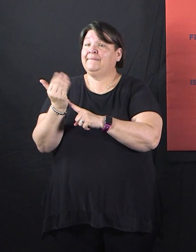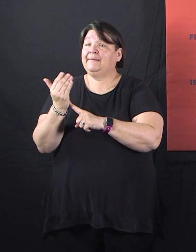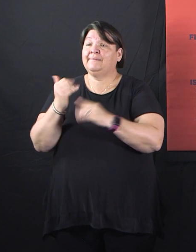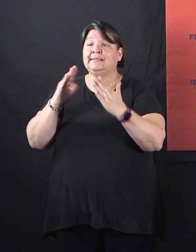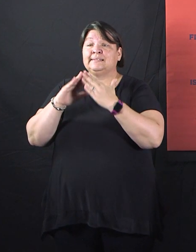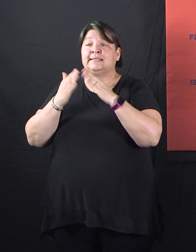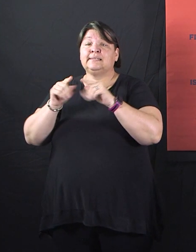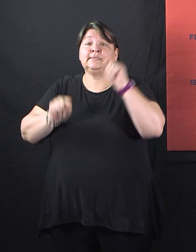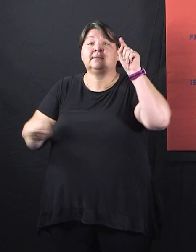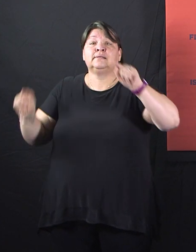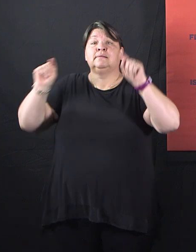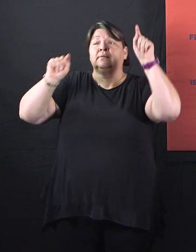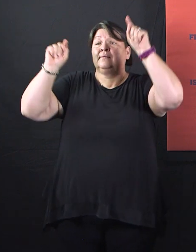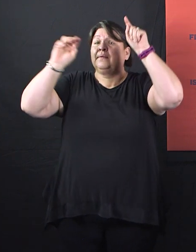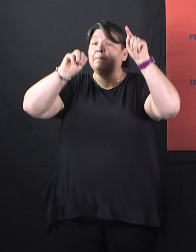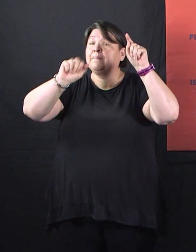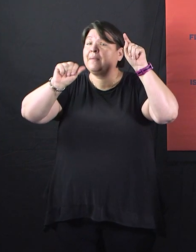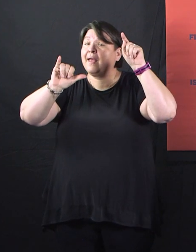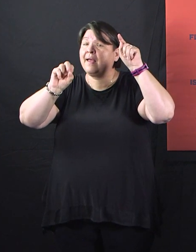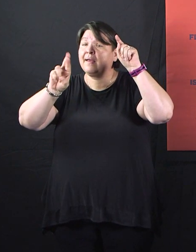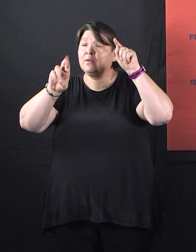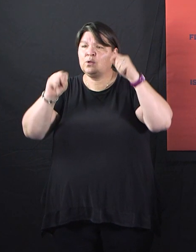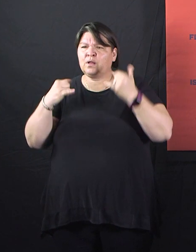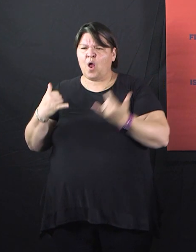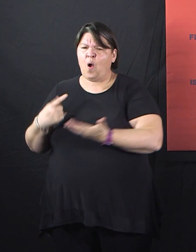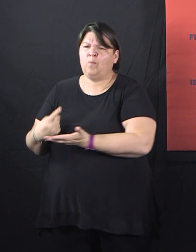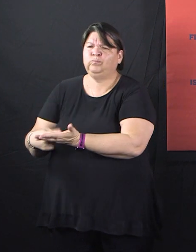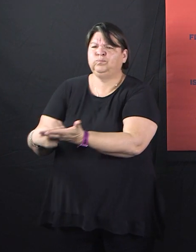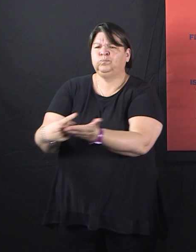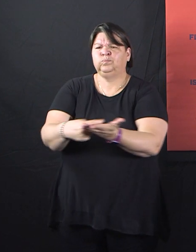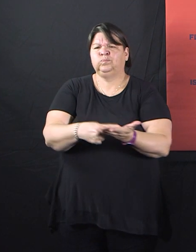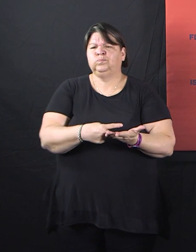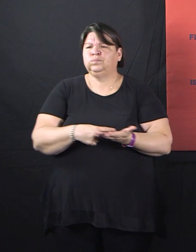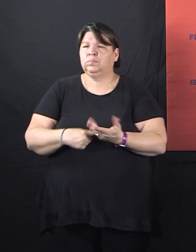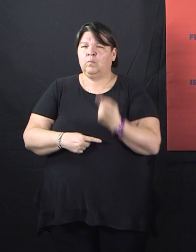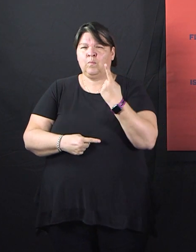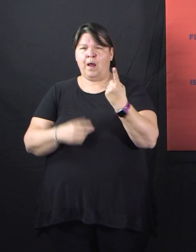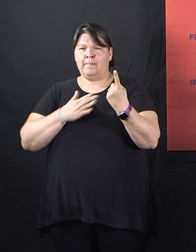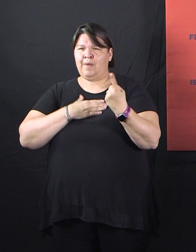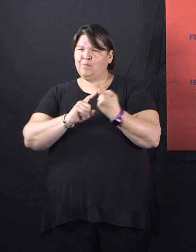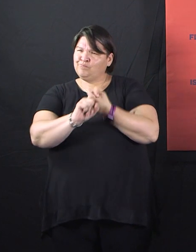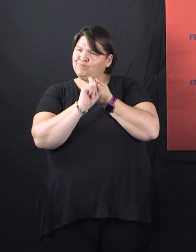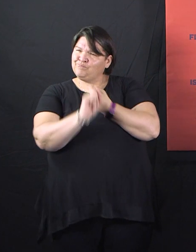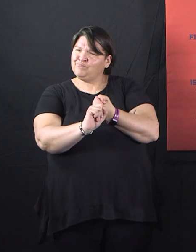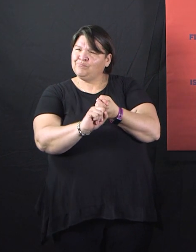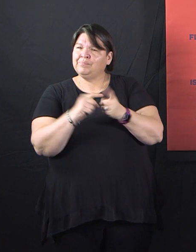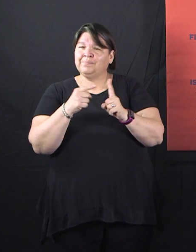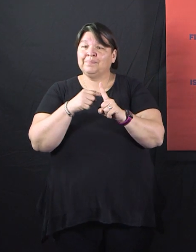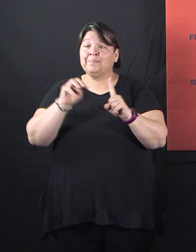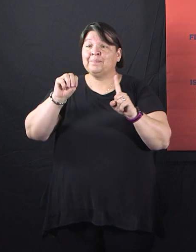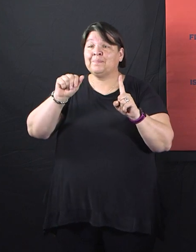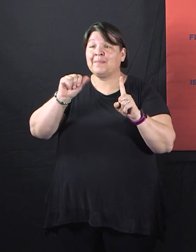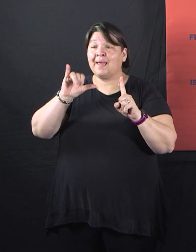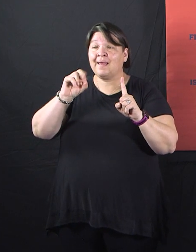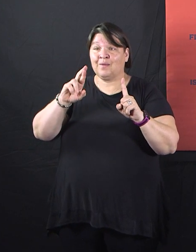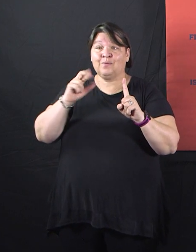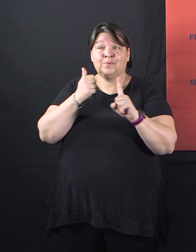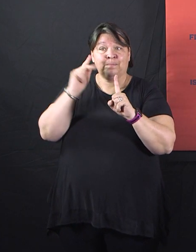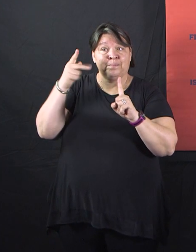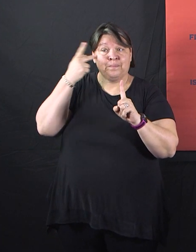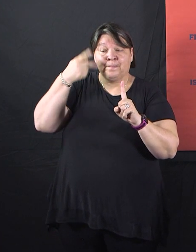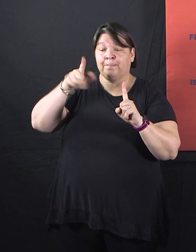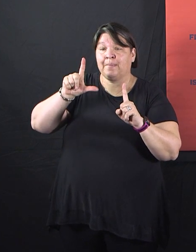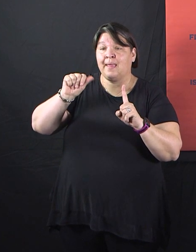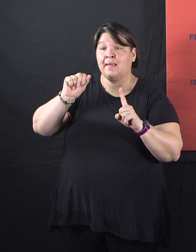friend, Harry LaRossiere, the mayor of Plano, who always calls me Big Sis. He says he's my brother